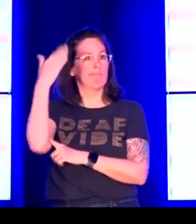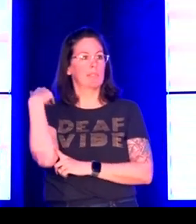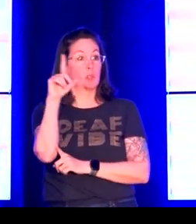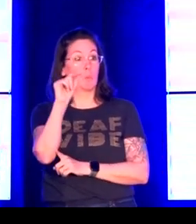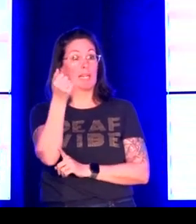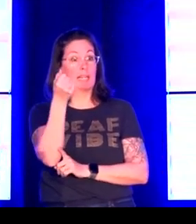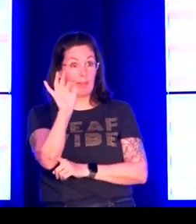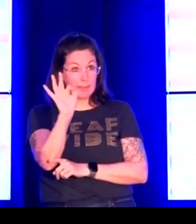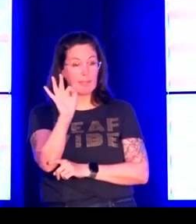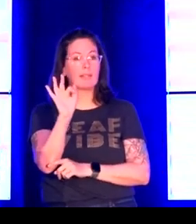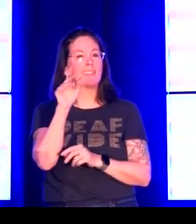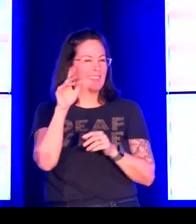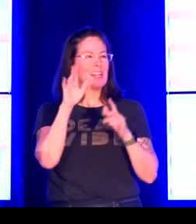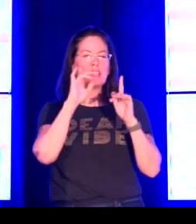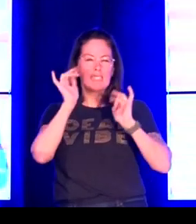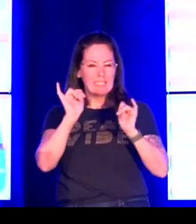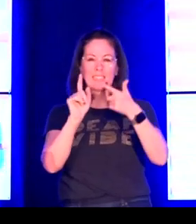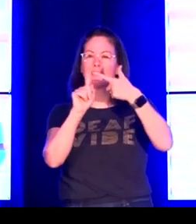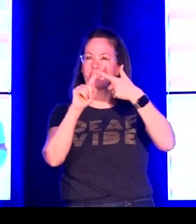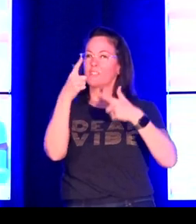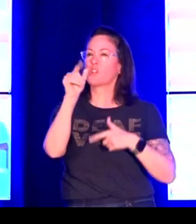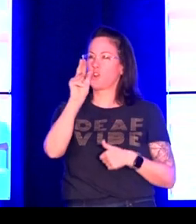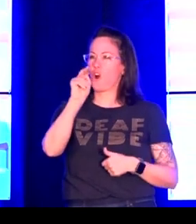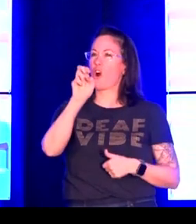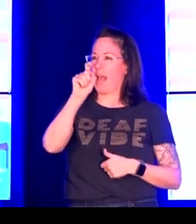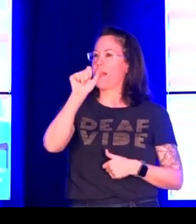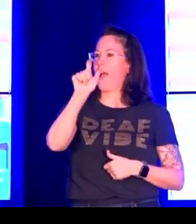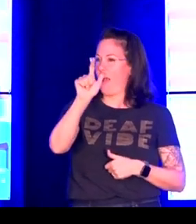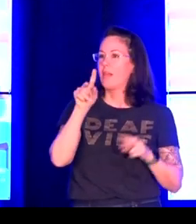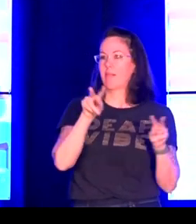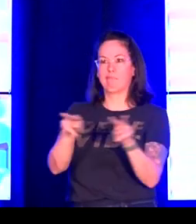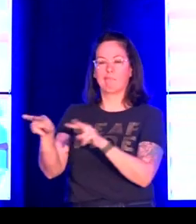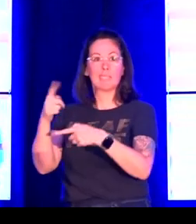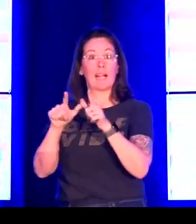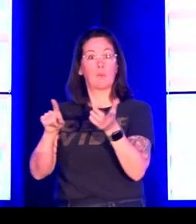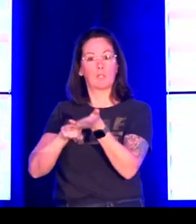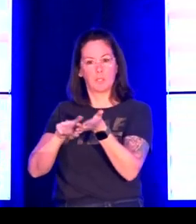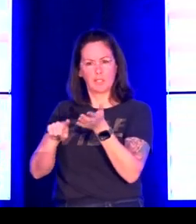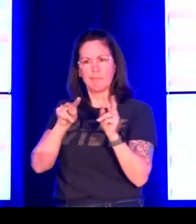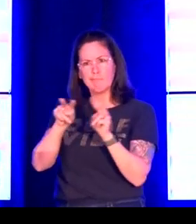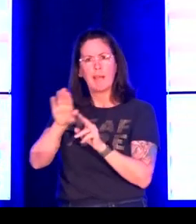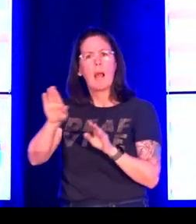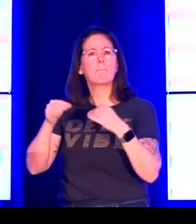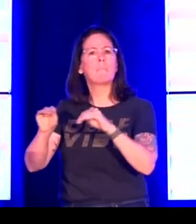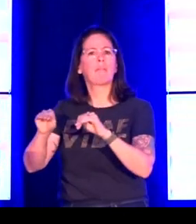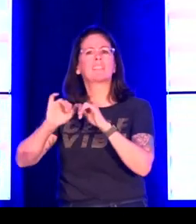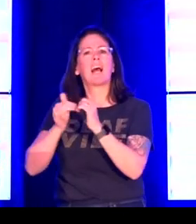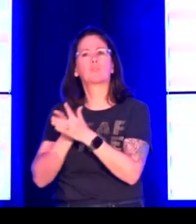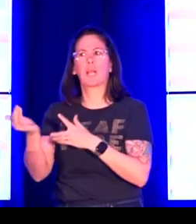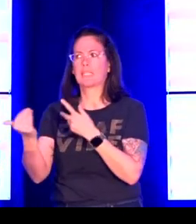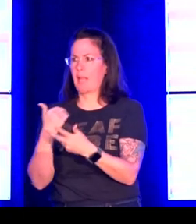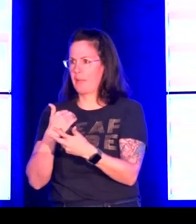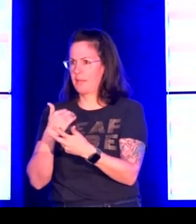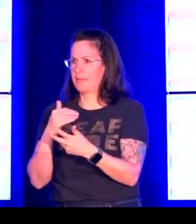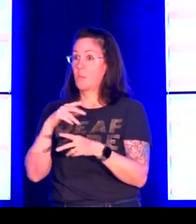The third is a quote from Adam Shembrey's presentation in 2019 along those same lines, looking at sign